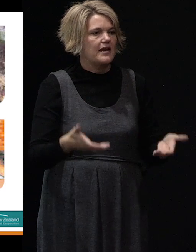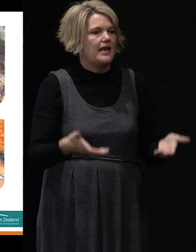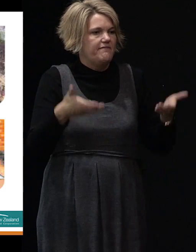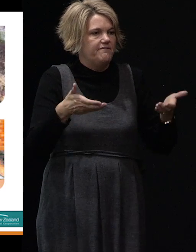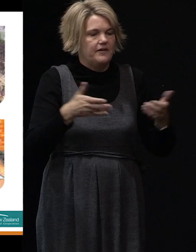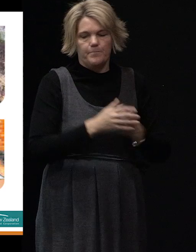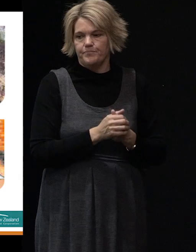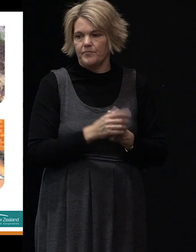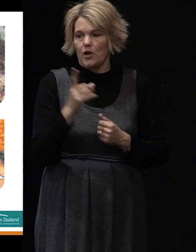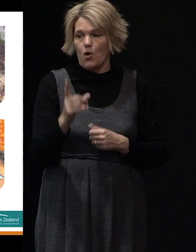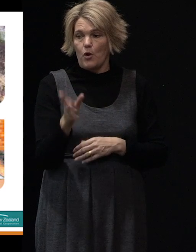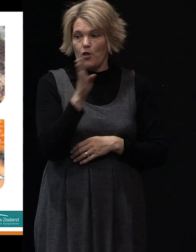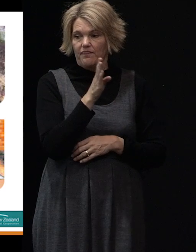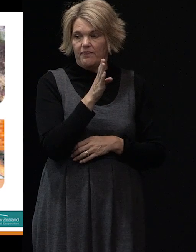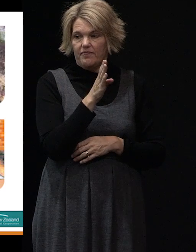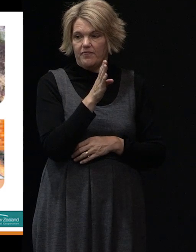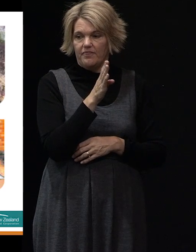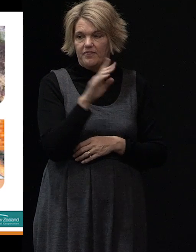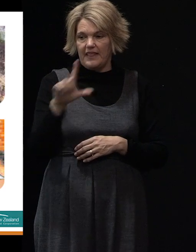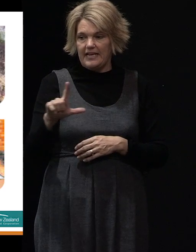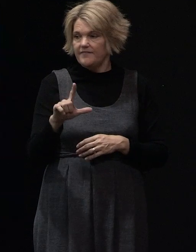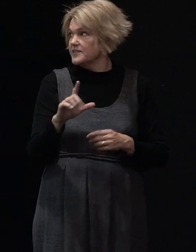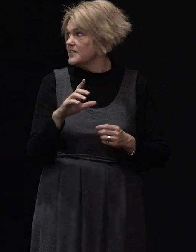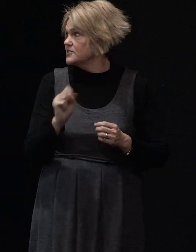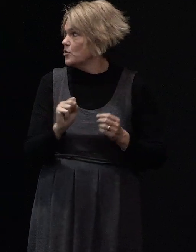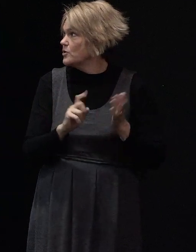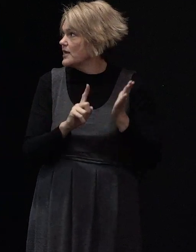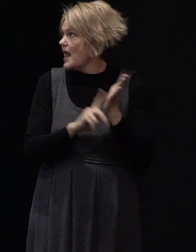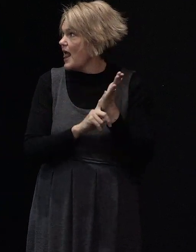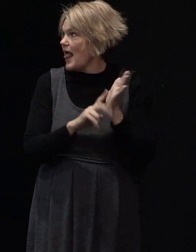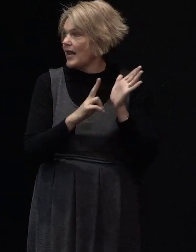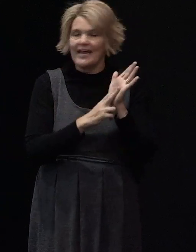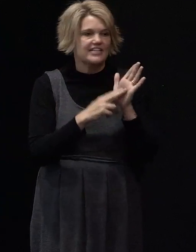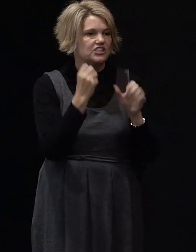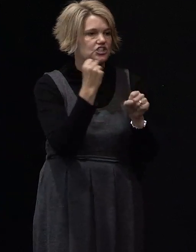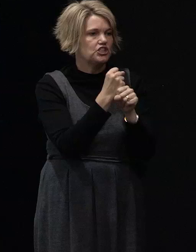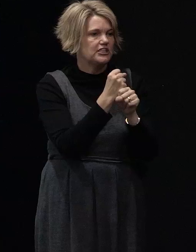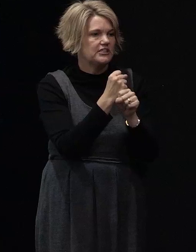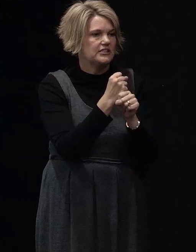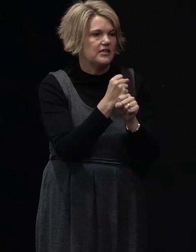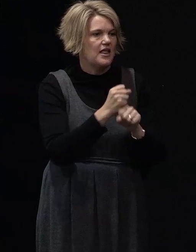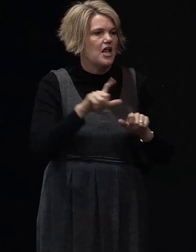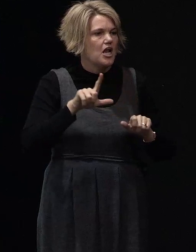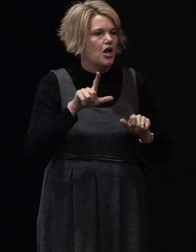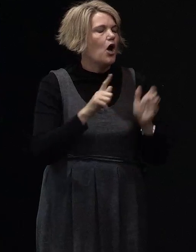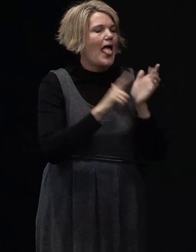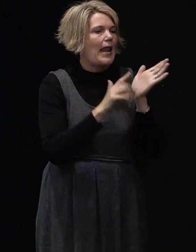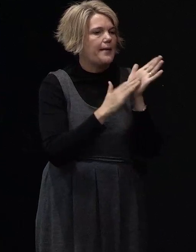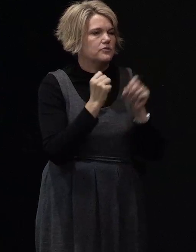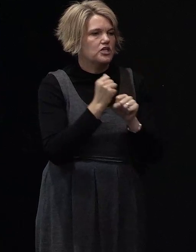the left is called an LMG injection. It is low mobility grout.